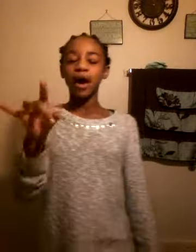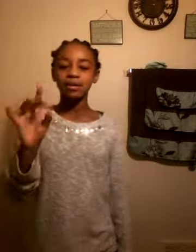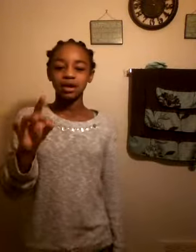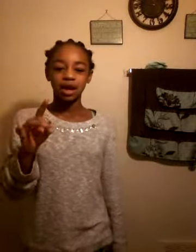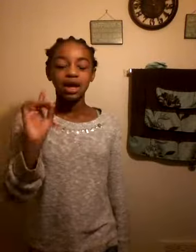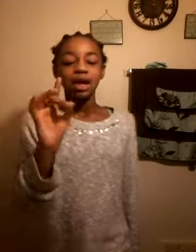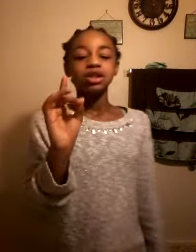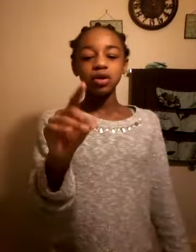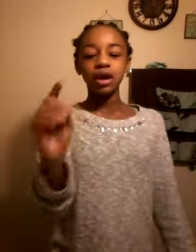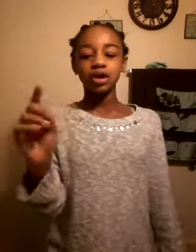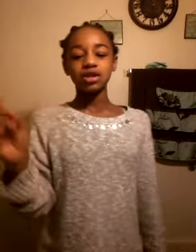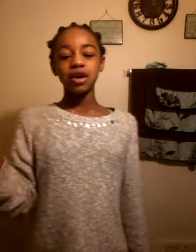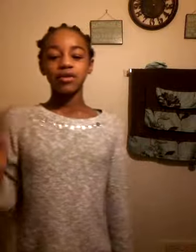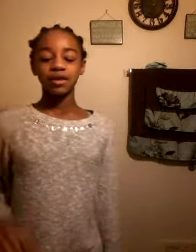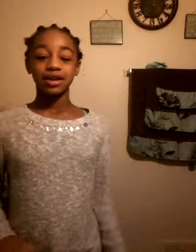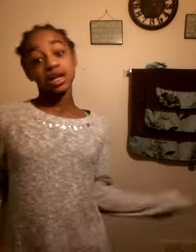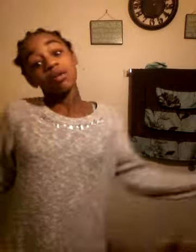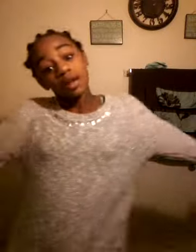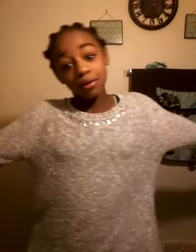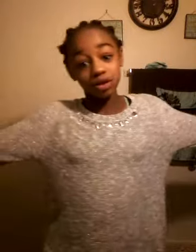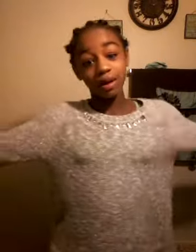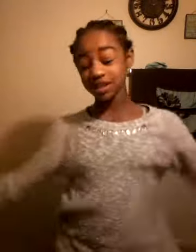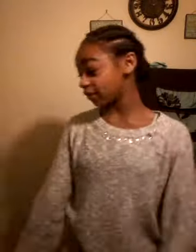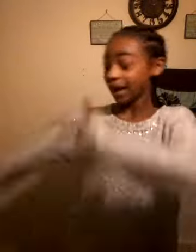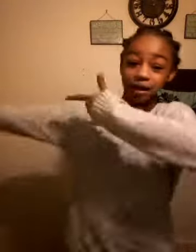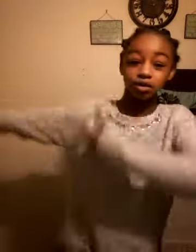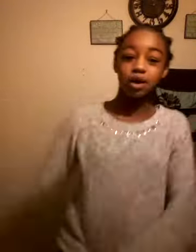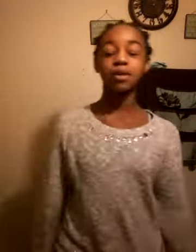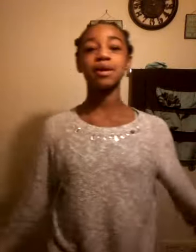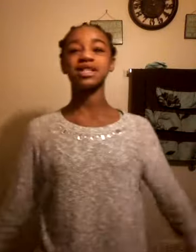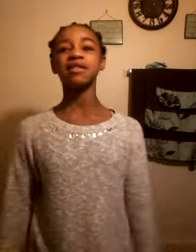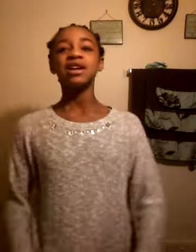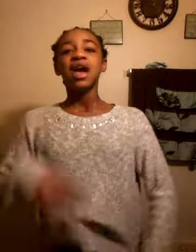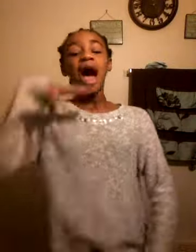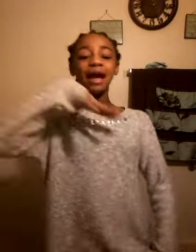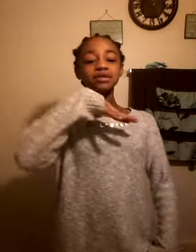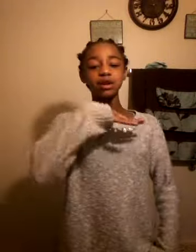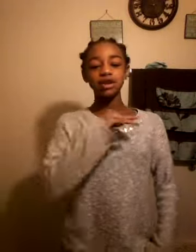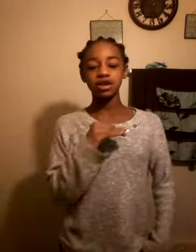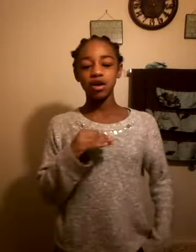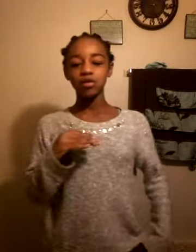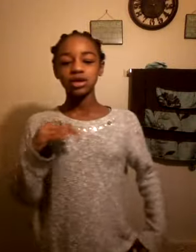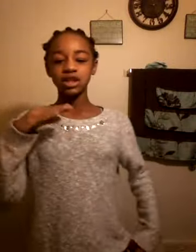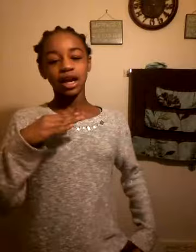me do it yourself so I'm doing it by myself and I'm doing it by myself I am 12 years old saying